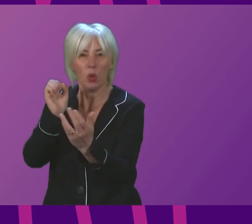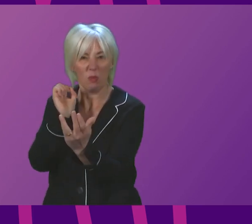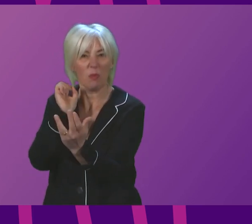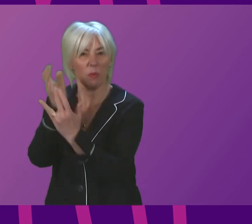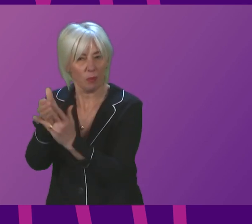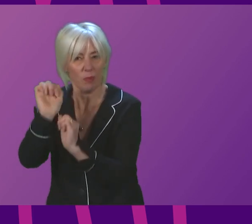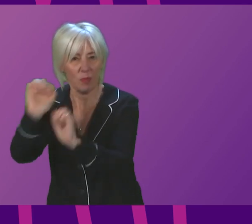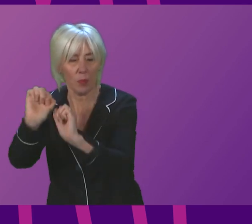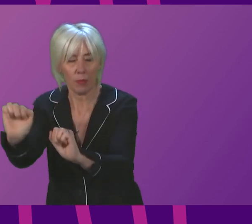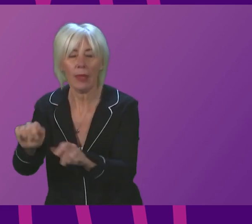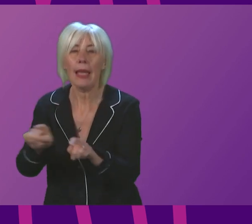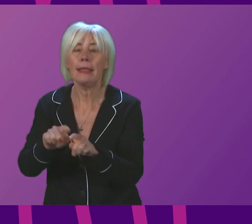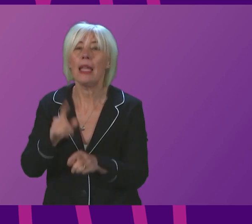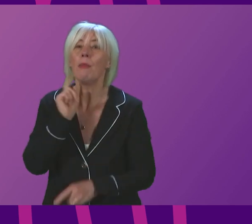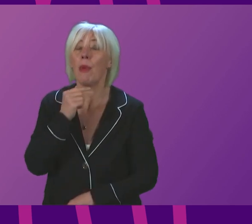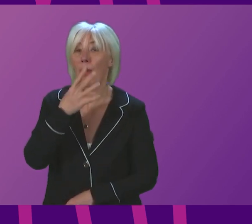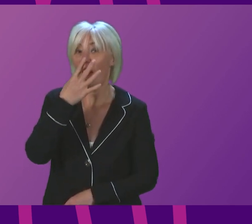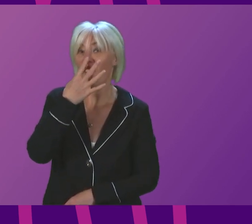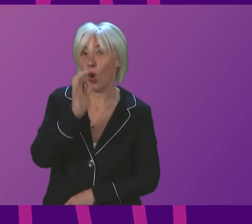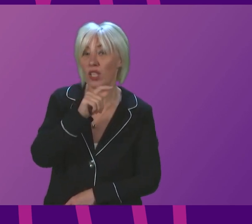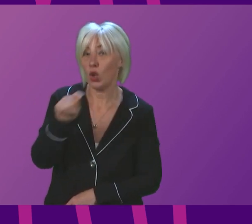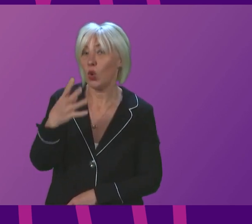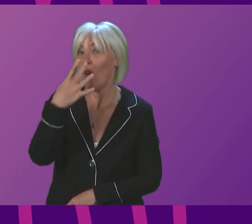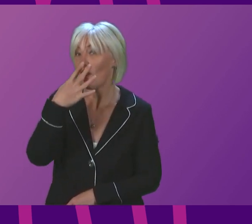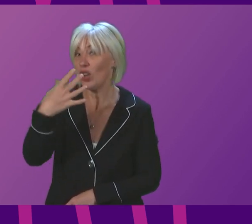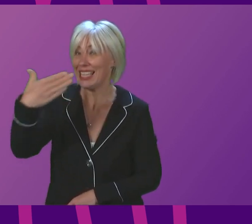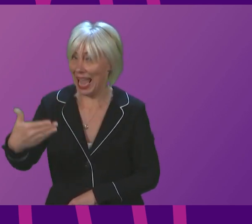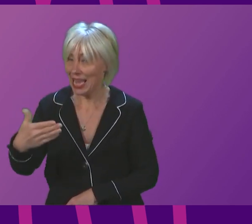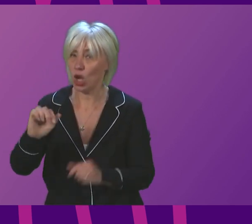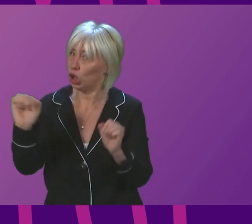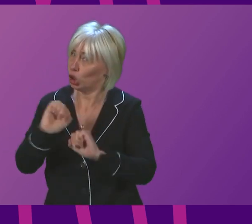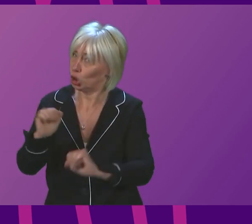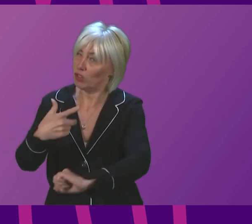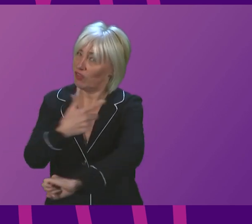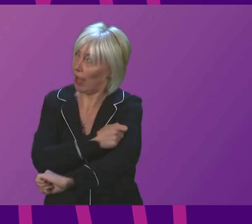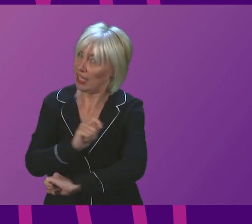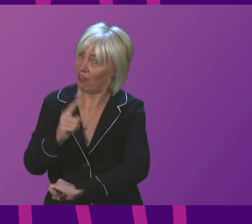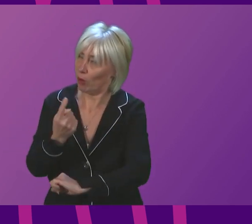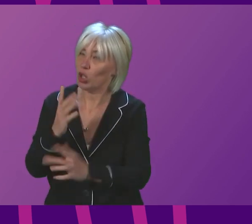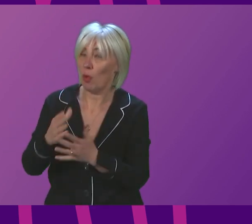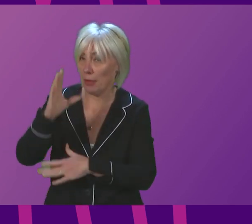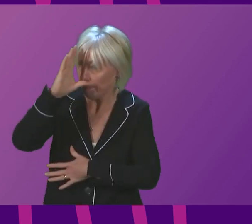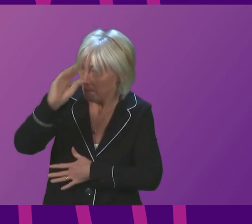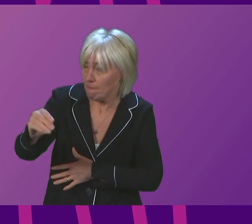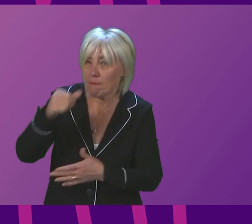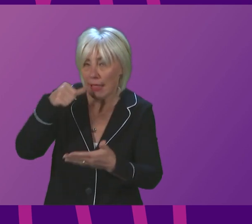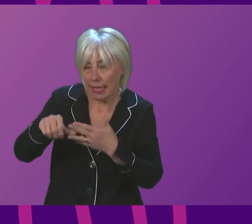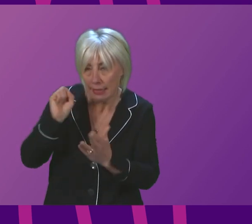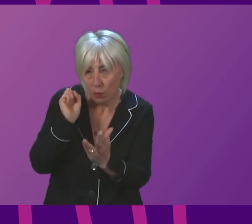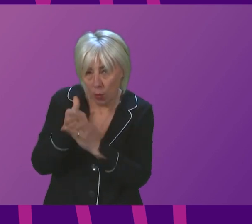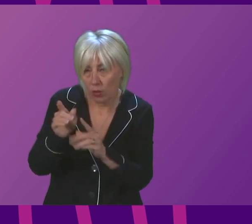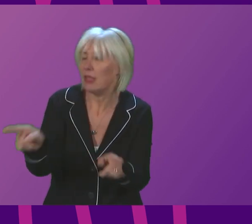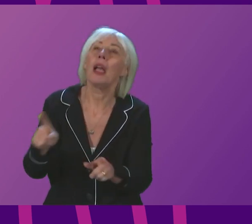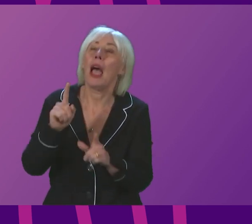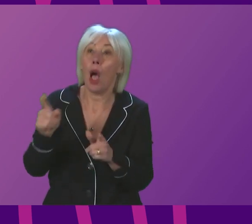40 and 49 who have not yet been vaccinated. The take-up of the vaccine has been exceptional, but there are still a significant